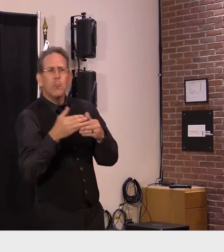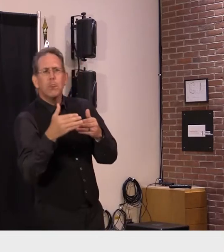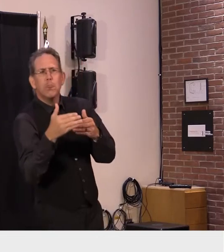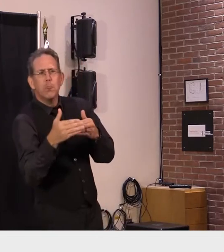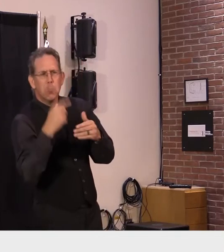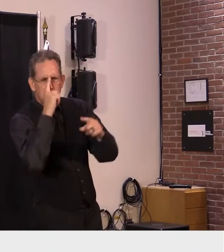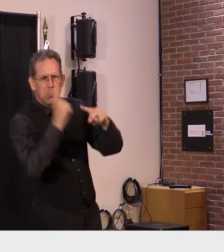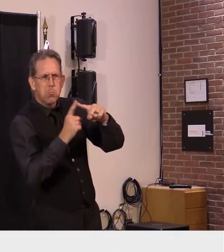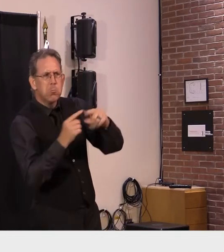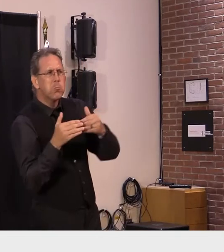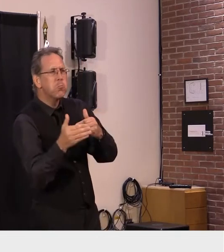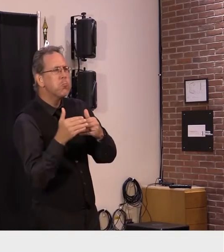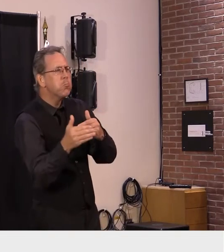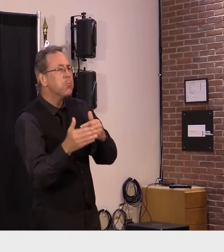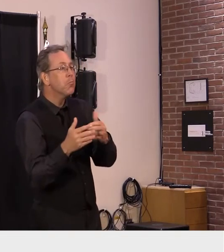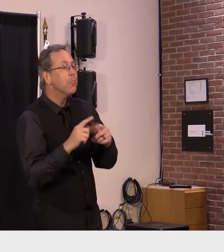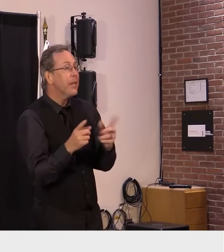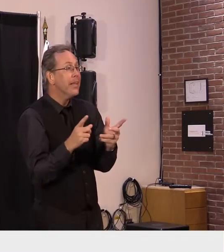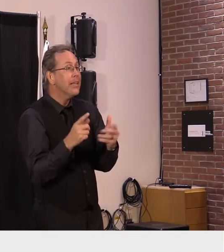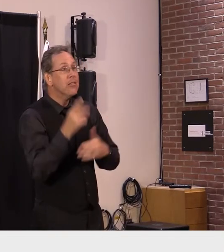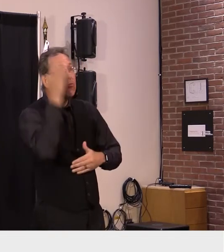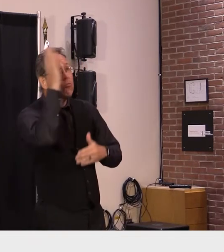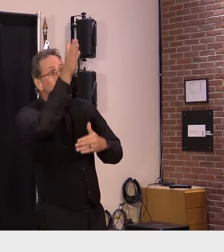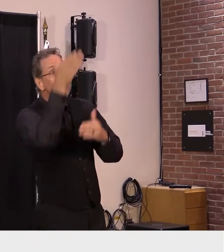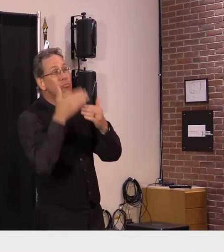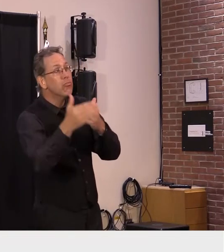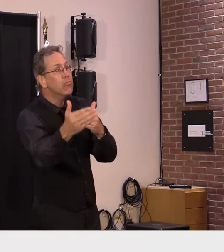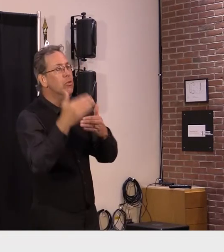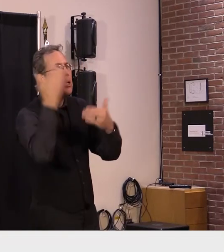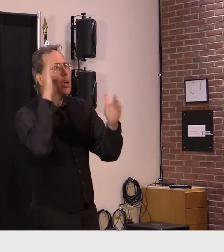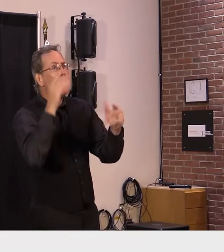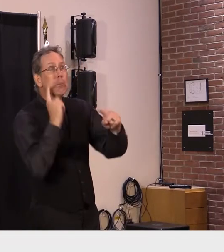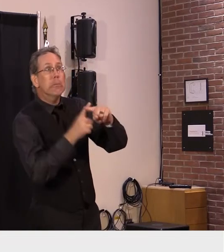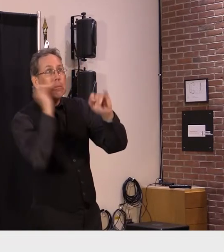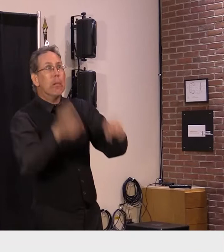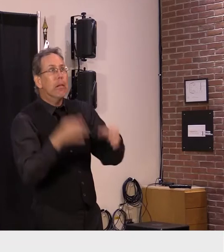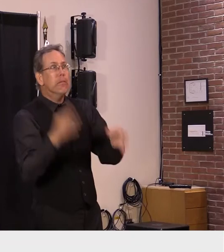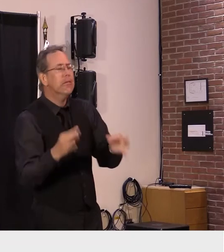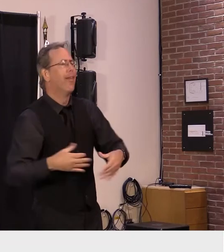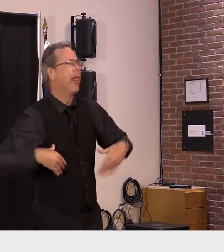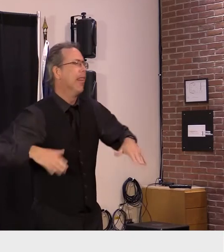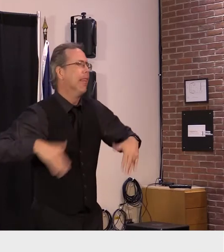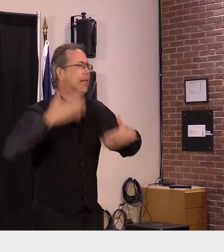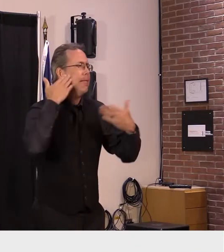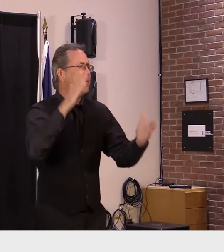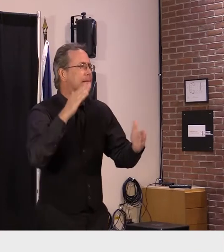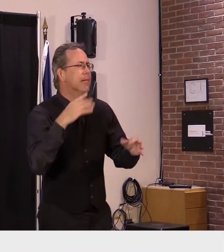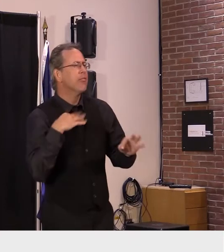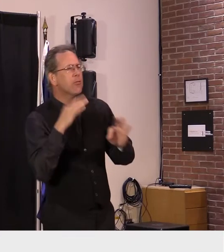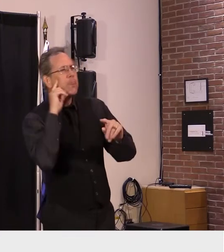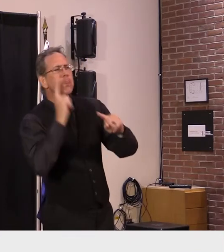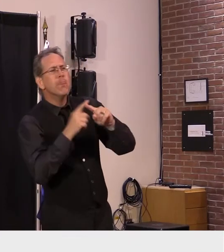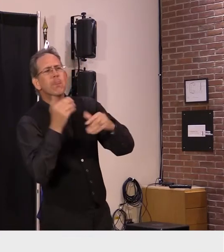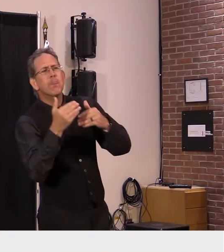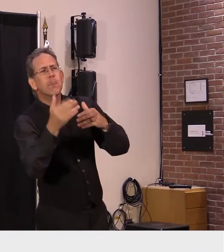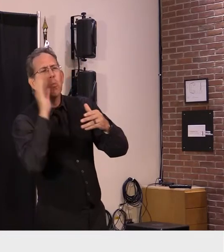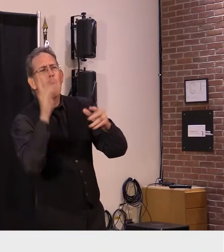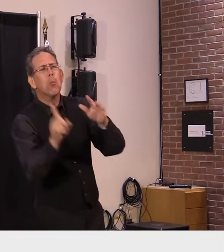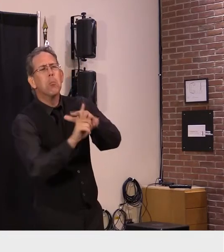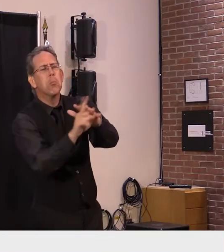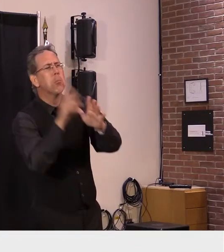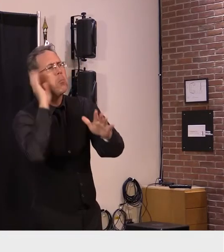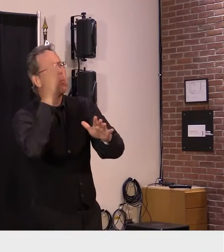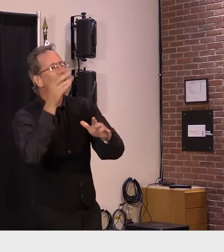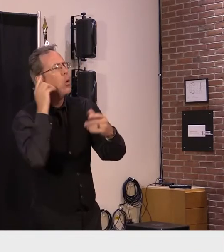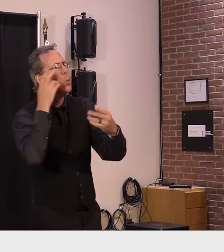long term we should just expect that this virus is going to continue to uh cause illness hopefully more on a seasonal basis